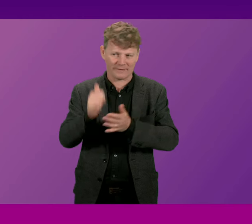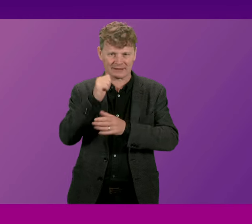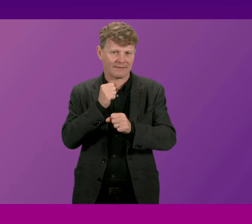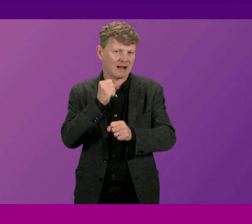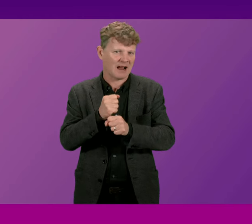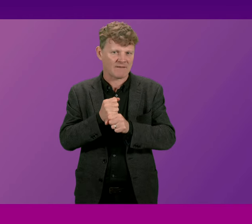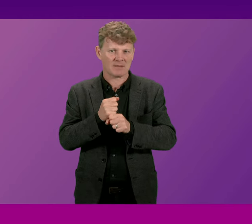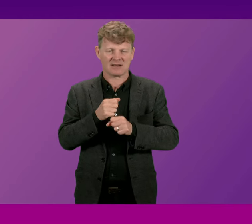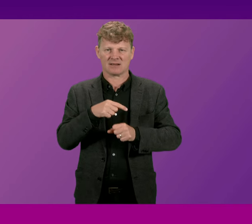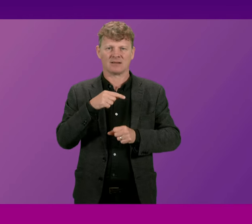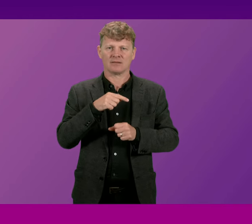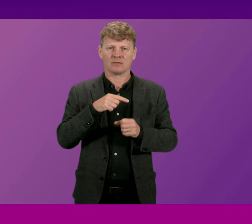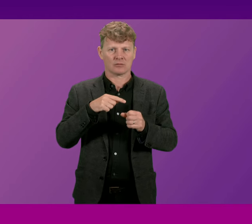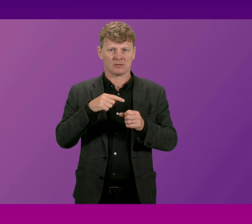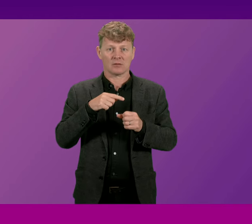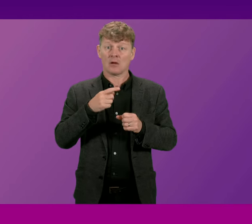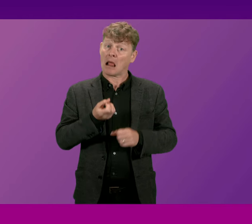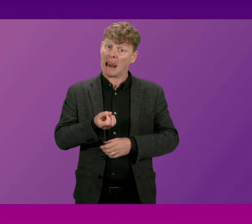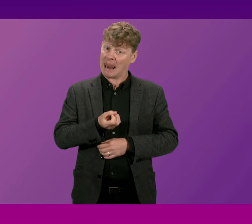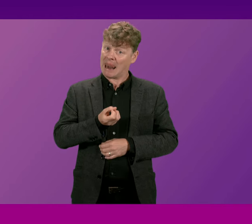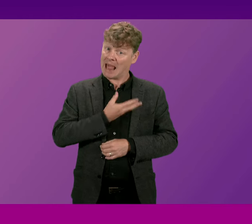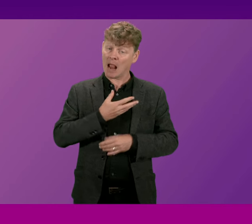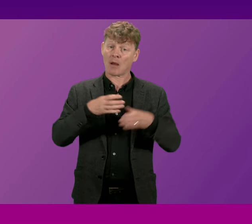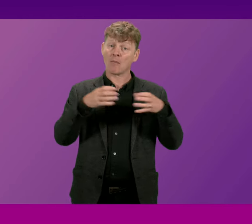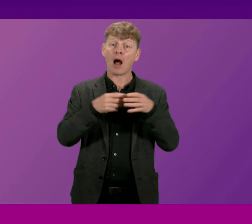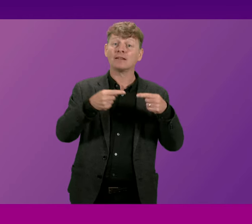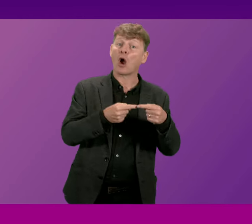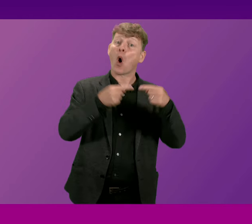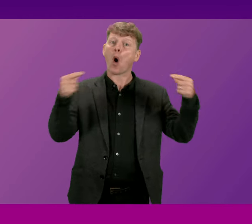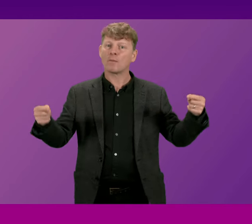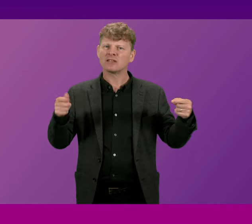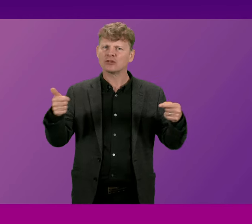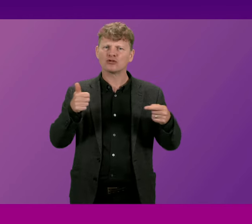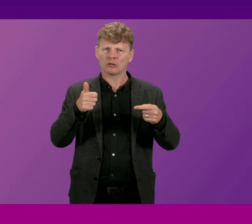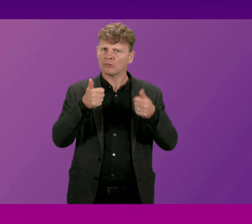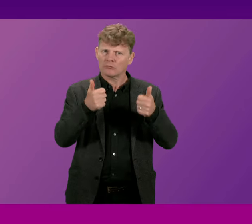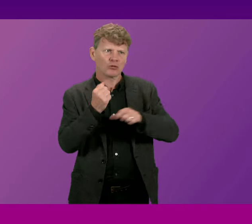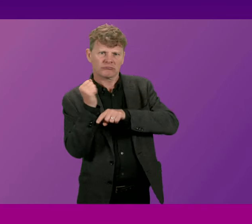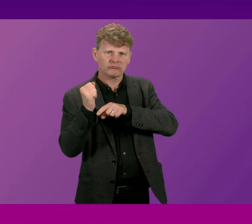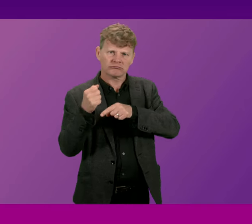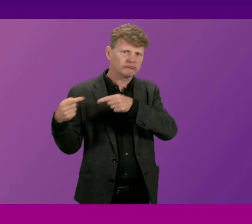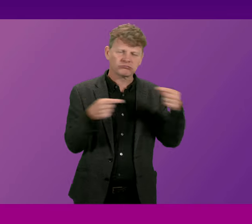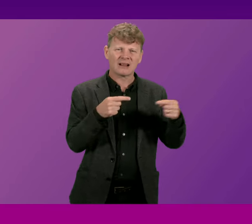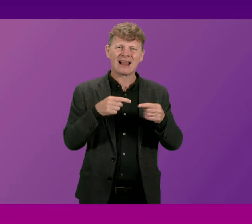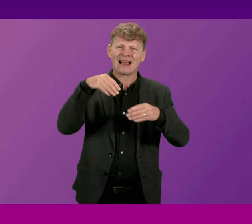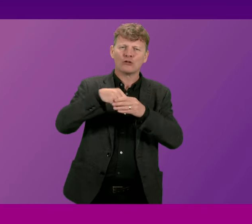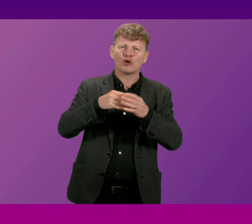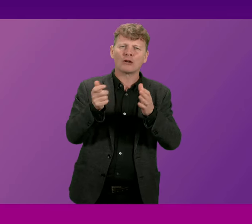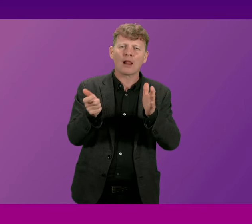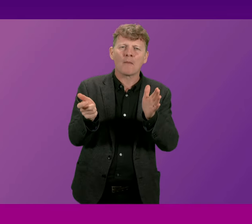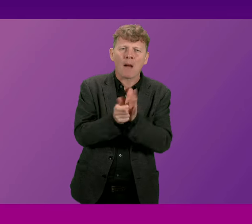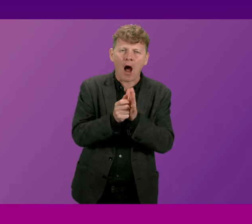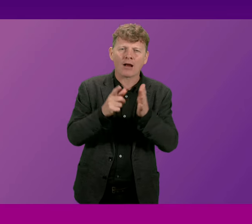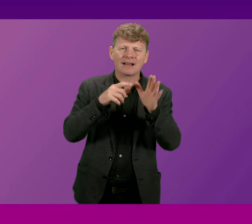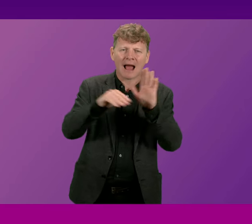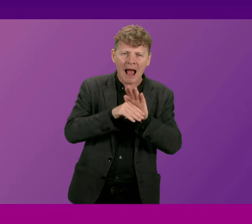were resisted by the Labour Party whilst in opposition in the Internal Market Act and the Subsidy Control Act that we would